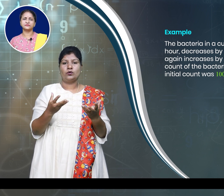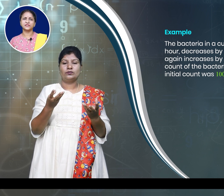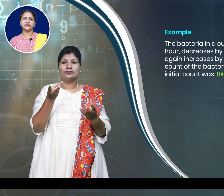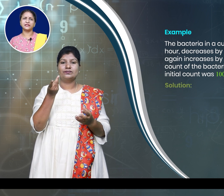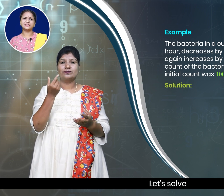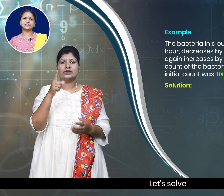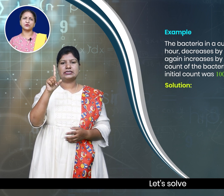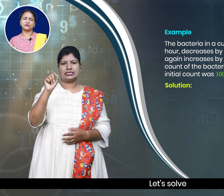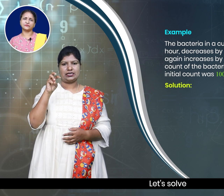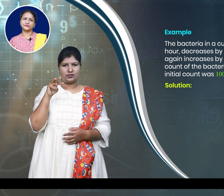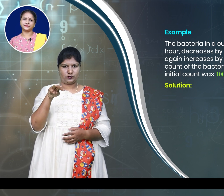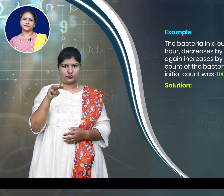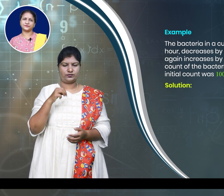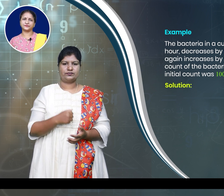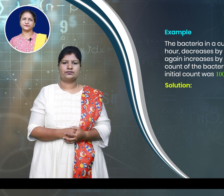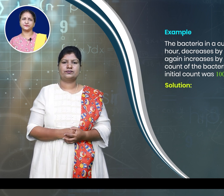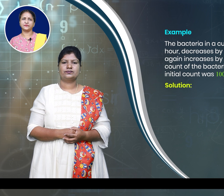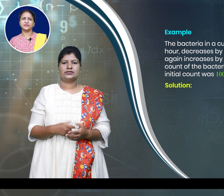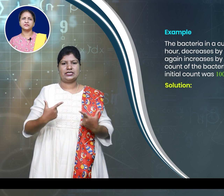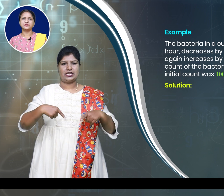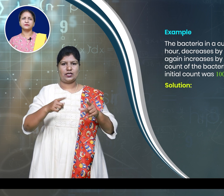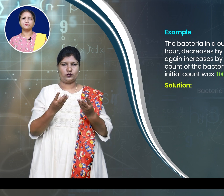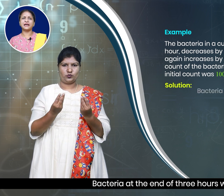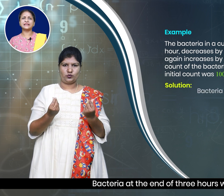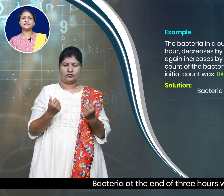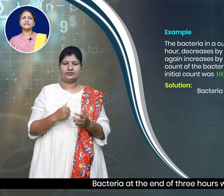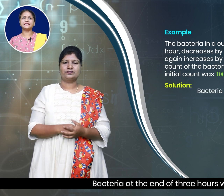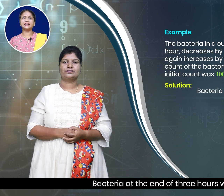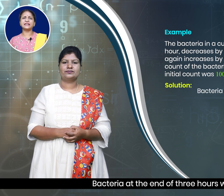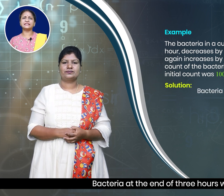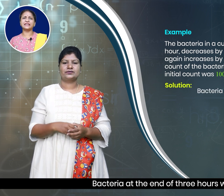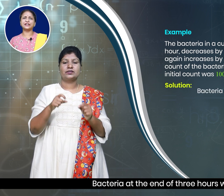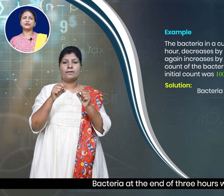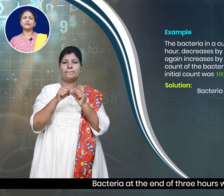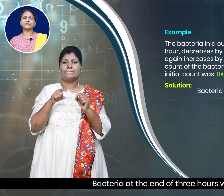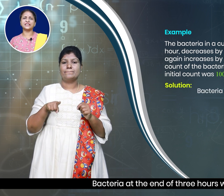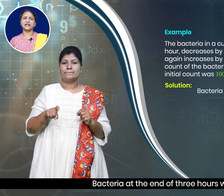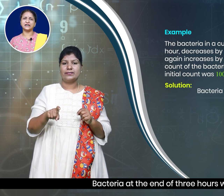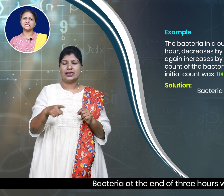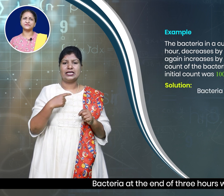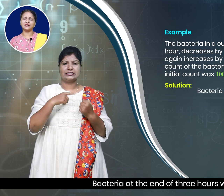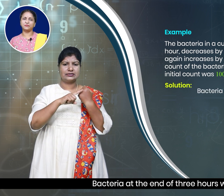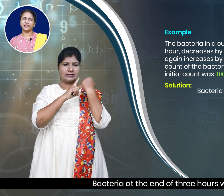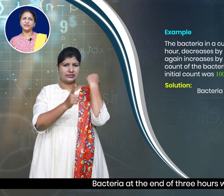Let us solve. solve. Bacteria at the end of 3 hours will be